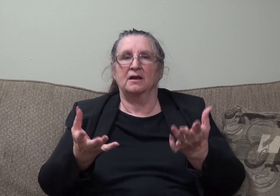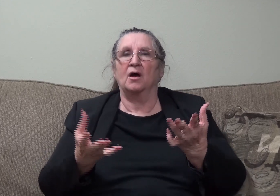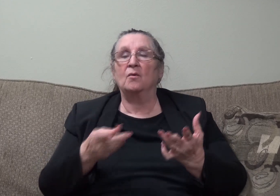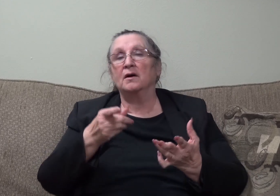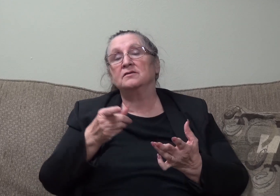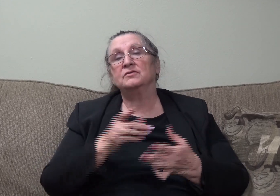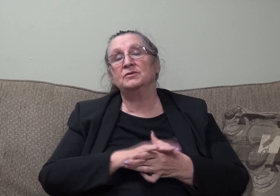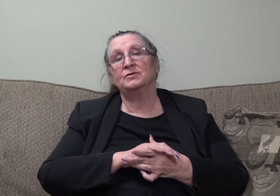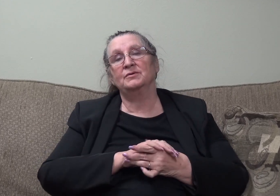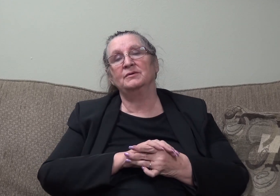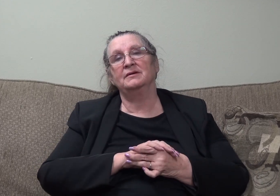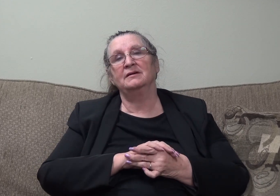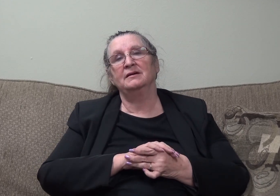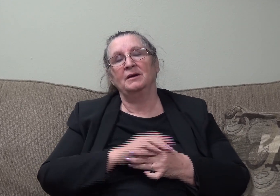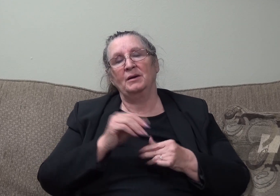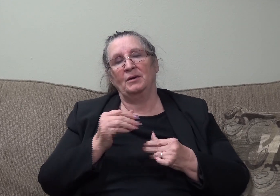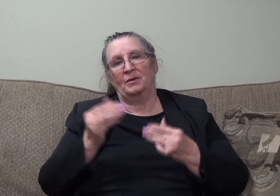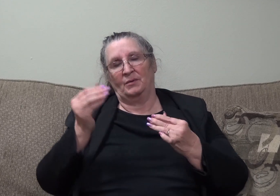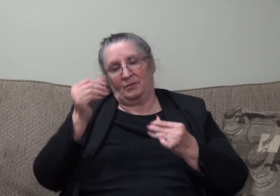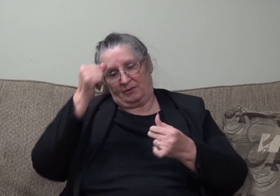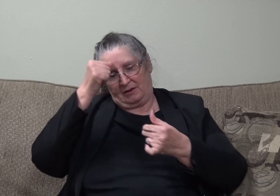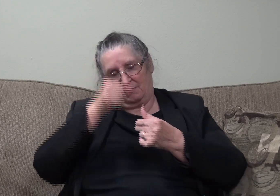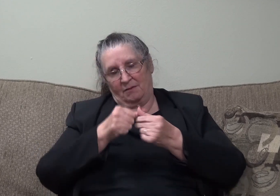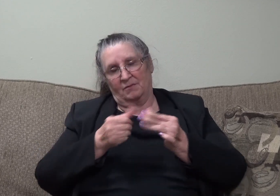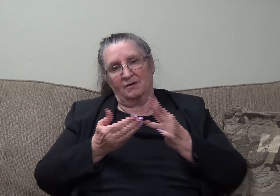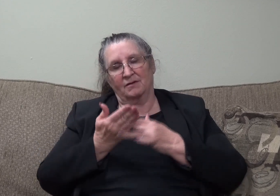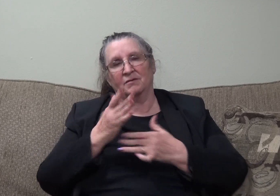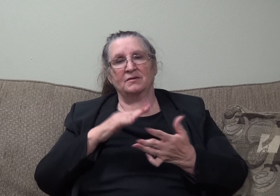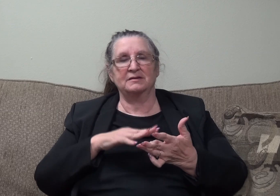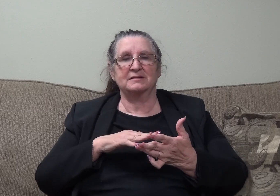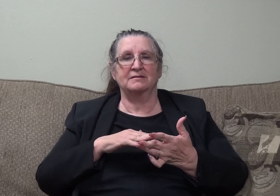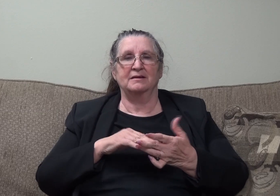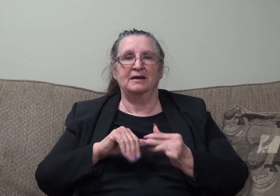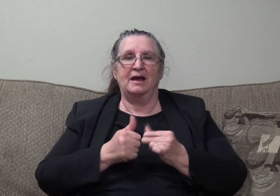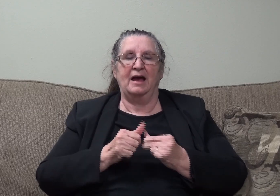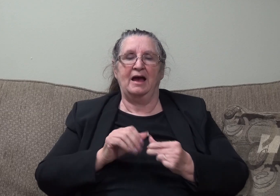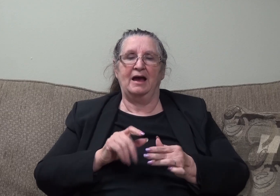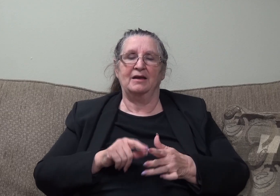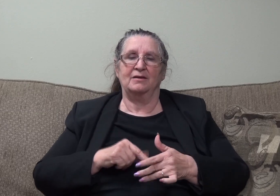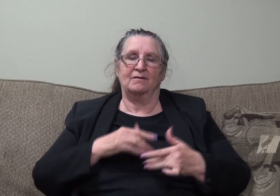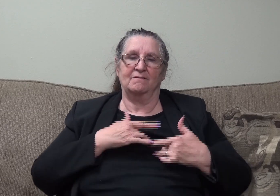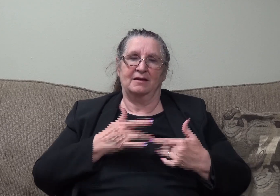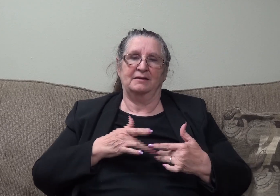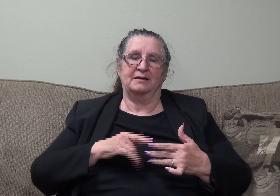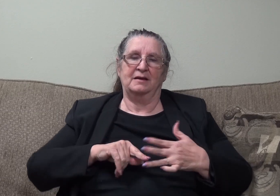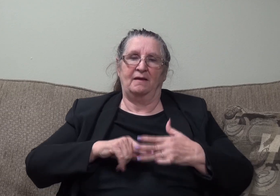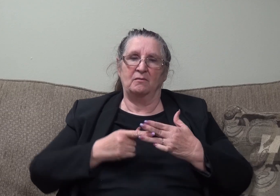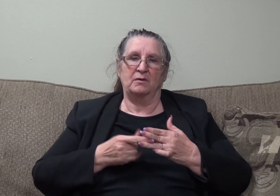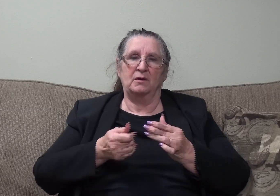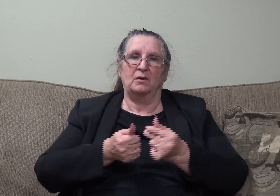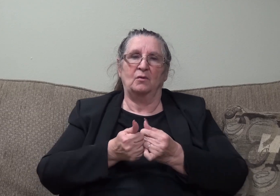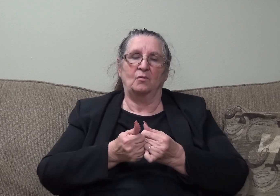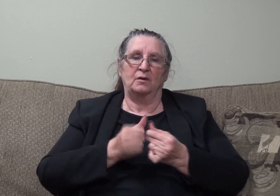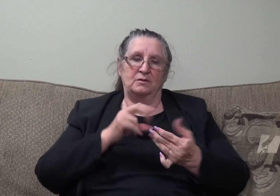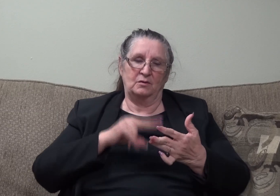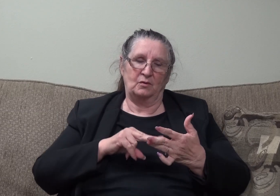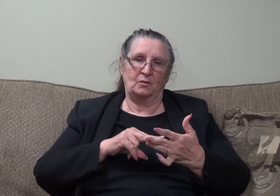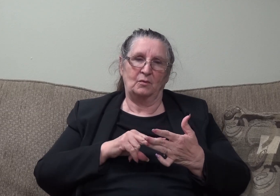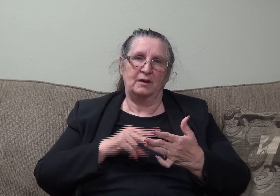remember with me through this study. Just how you felt in the beginning when you started reading the Word for the first time.